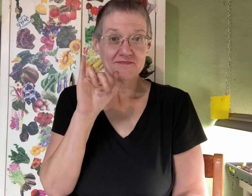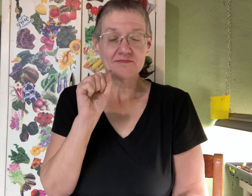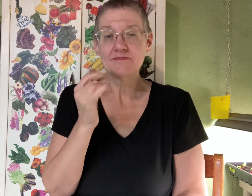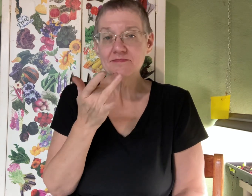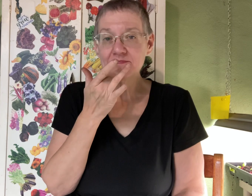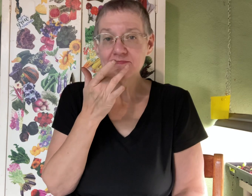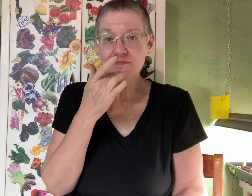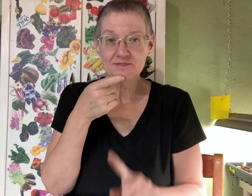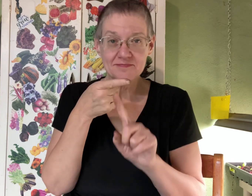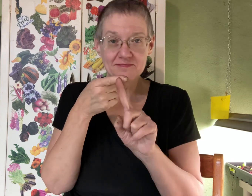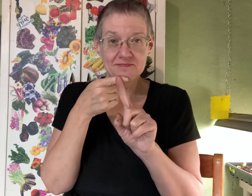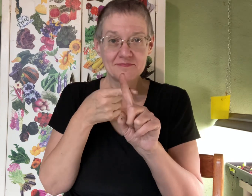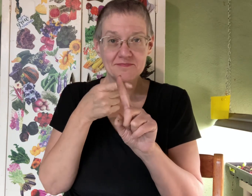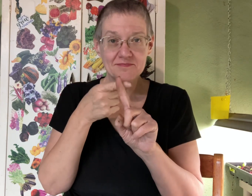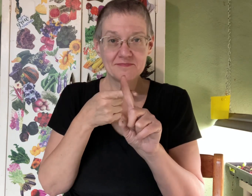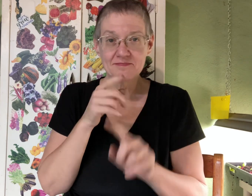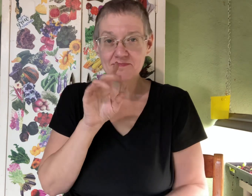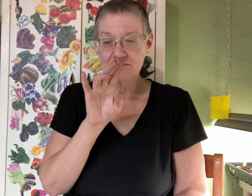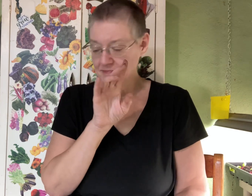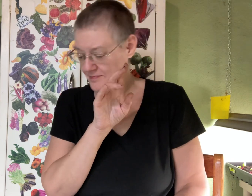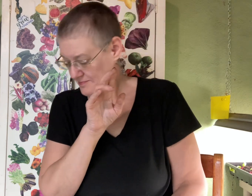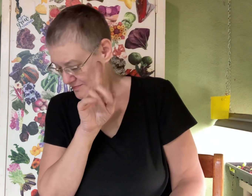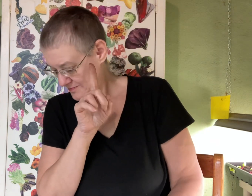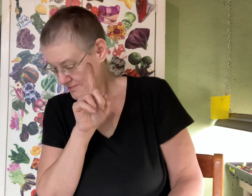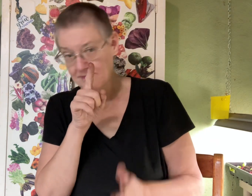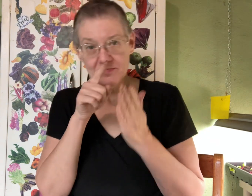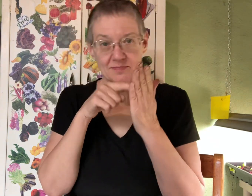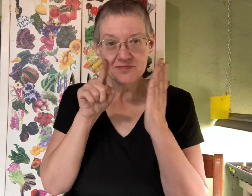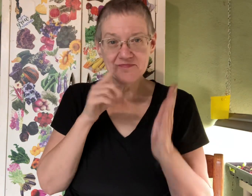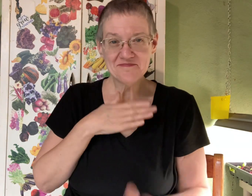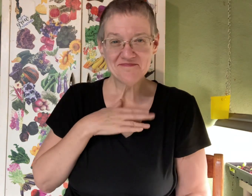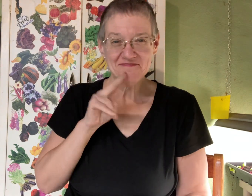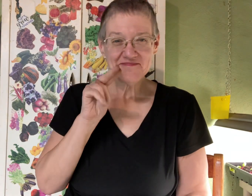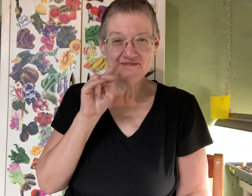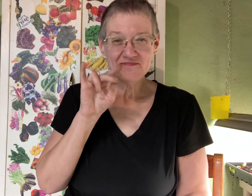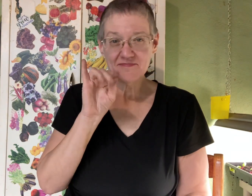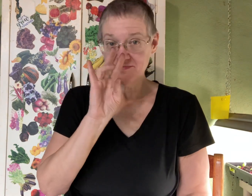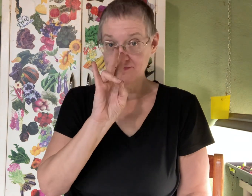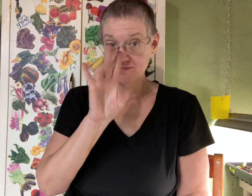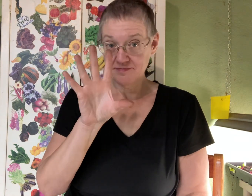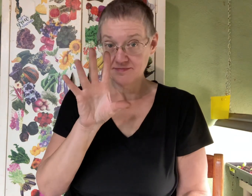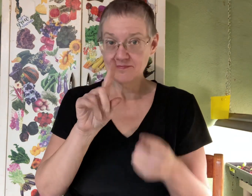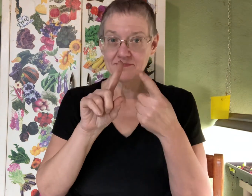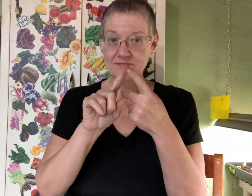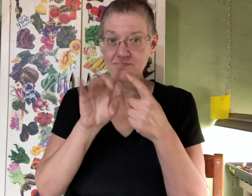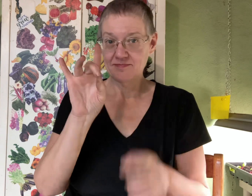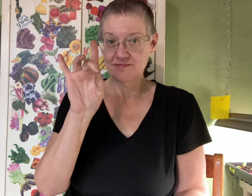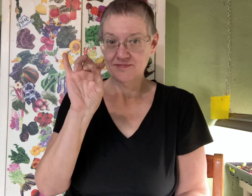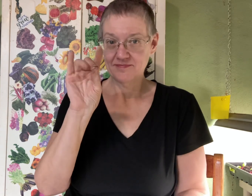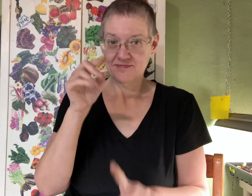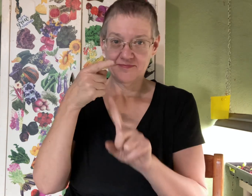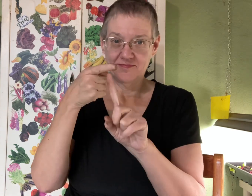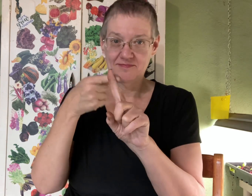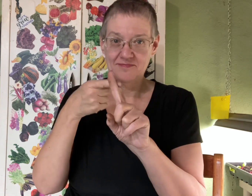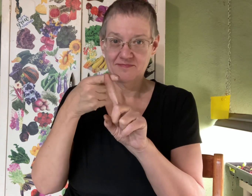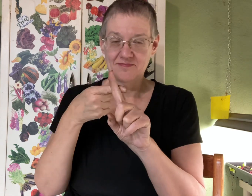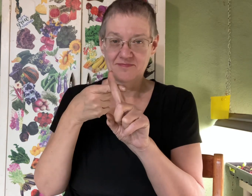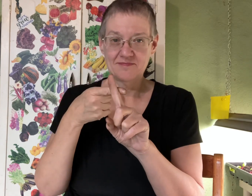and petunias prefer a germination temperature let me check my notes of 75 to 80 degrees